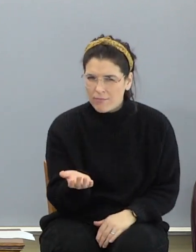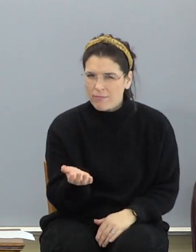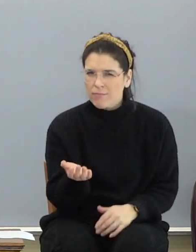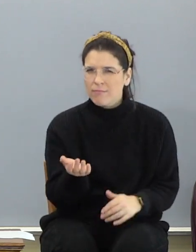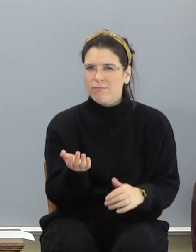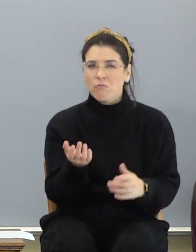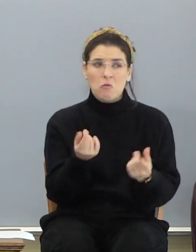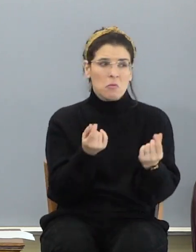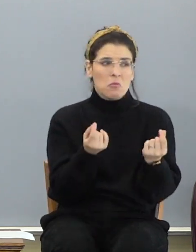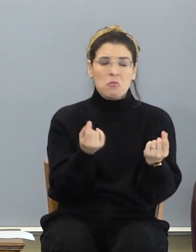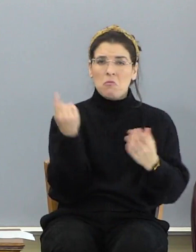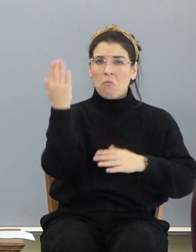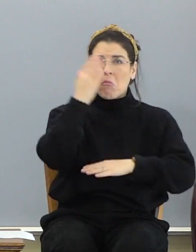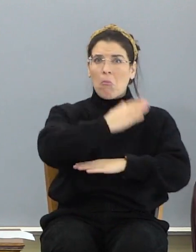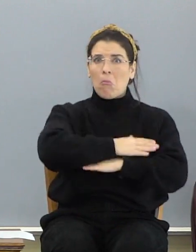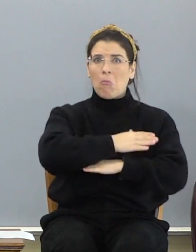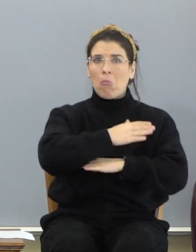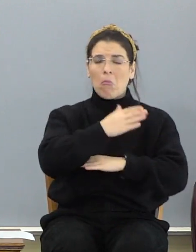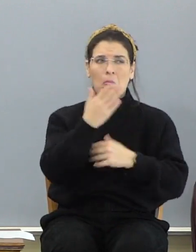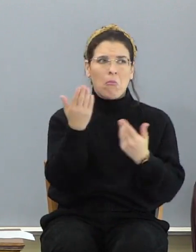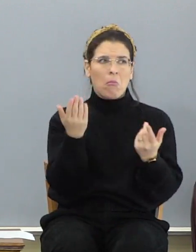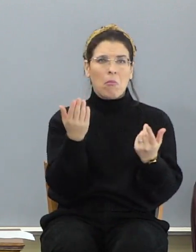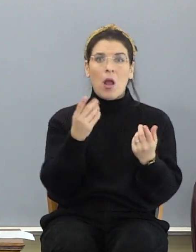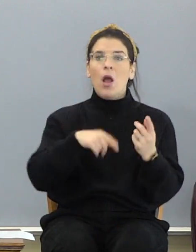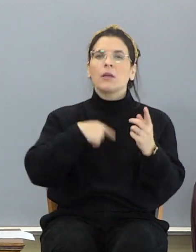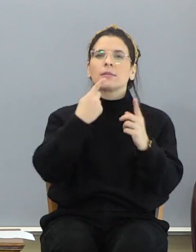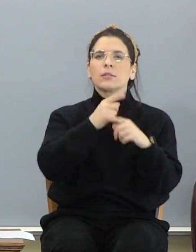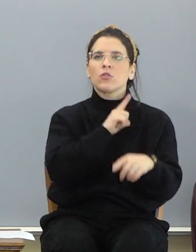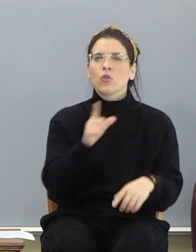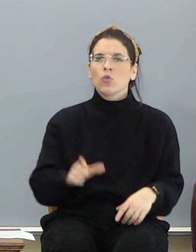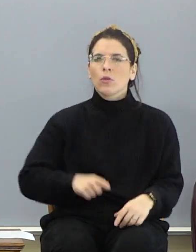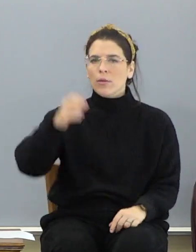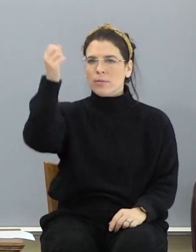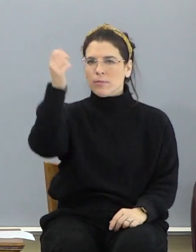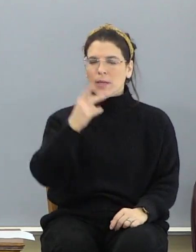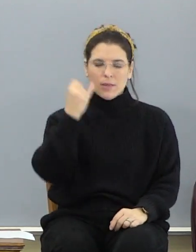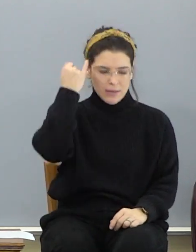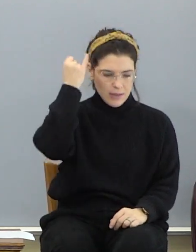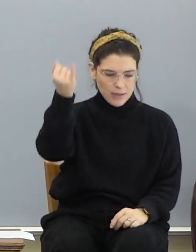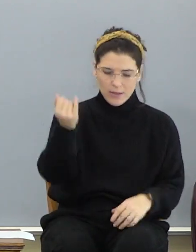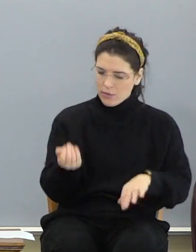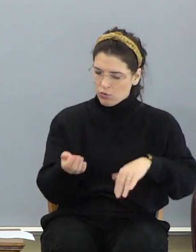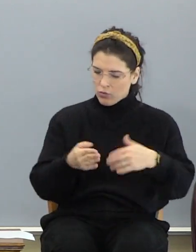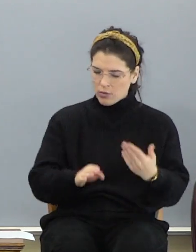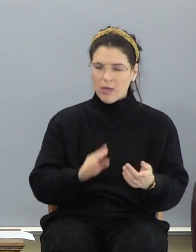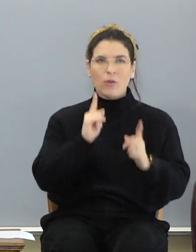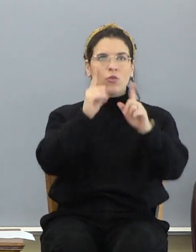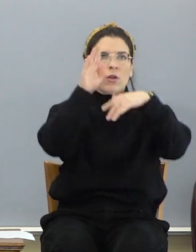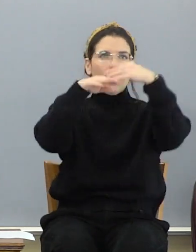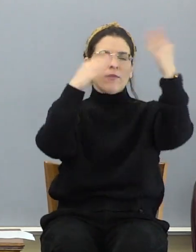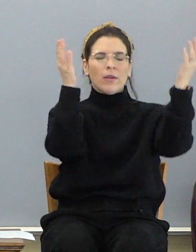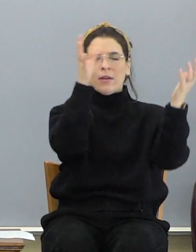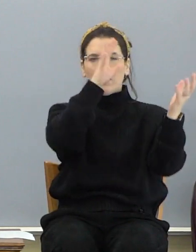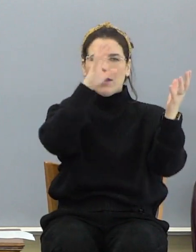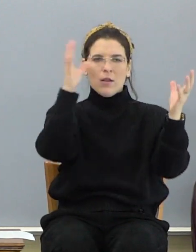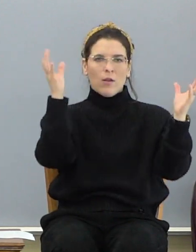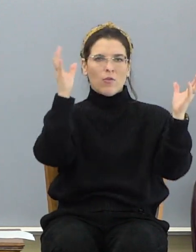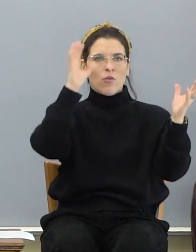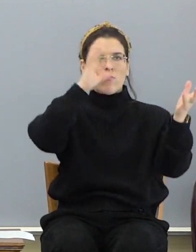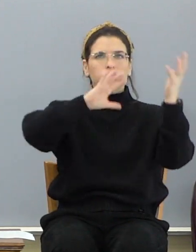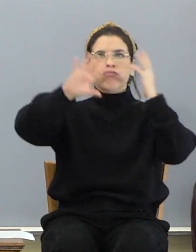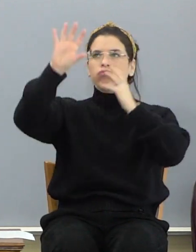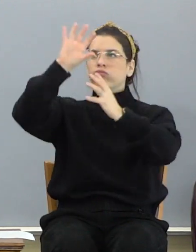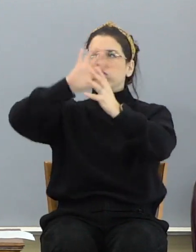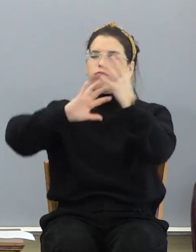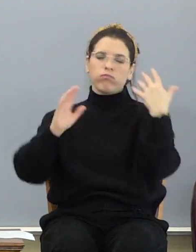And what are going be doing all day until the Lord comes? You know, the idea is you die and go to heaven, you float on a cloud, you know, play a harp and